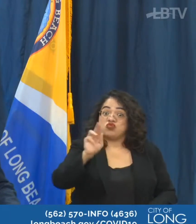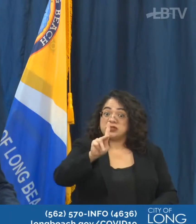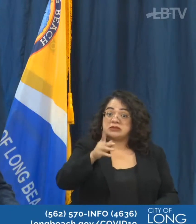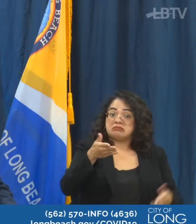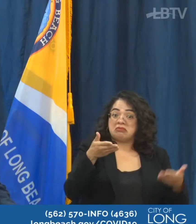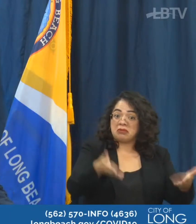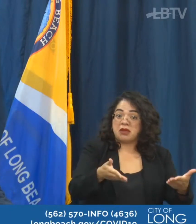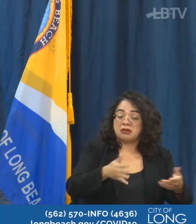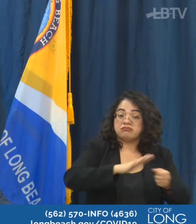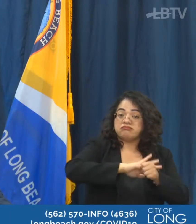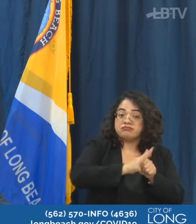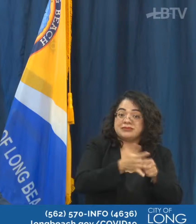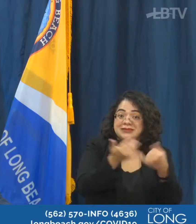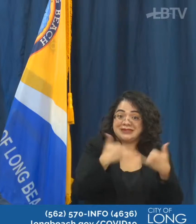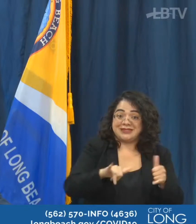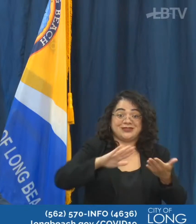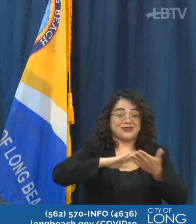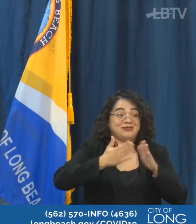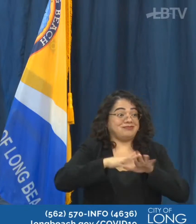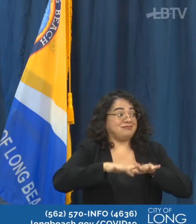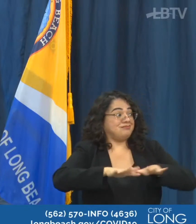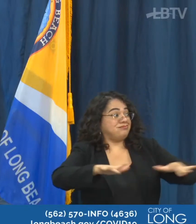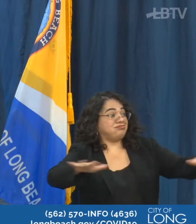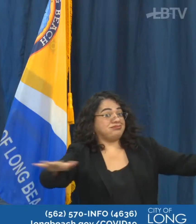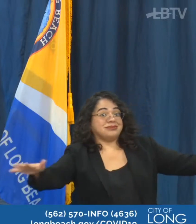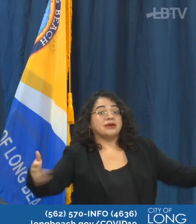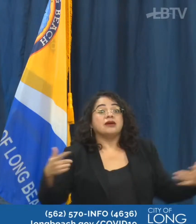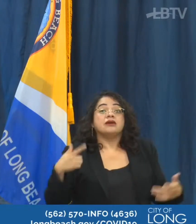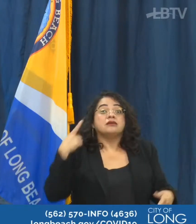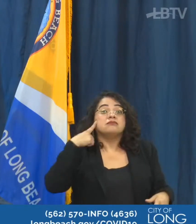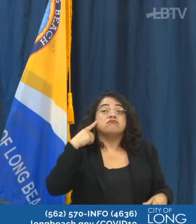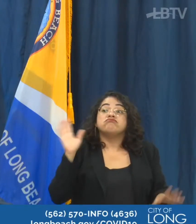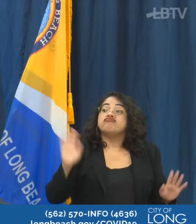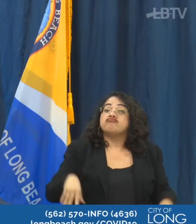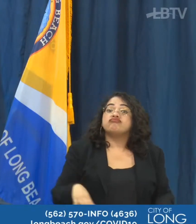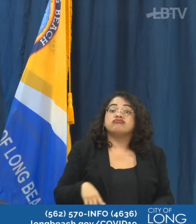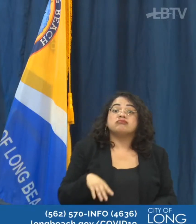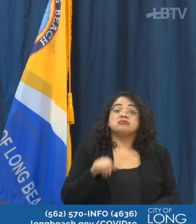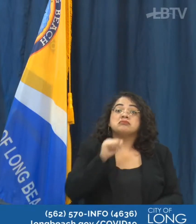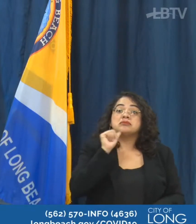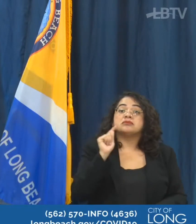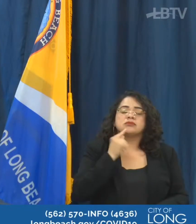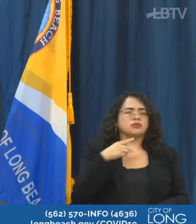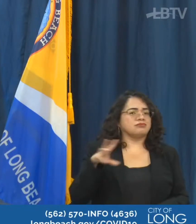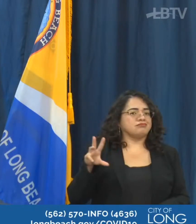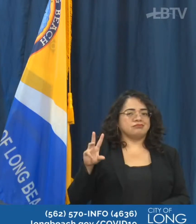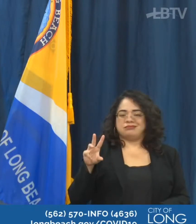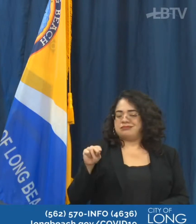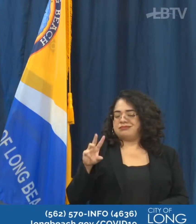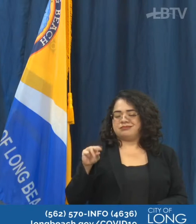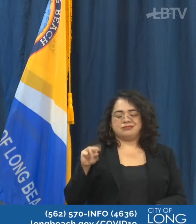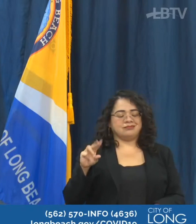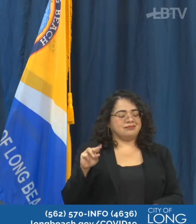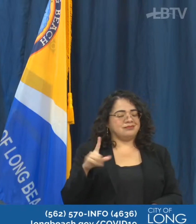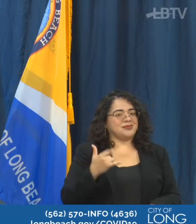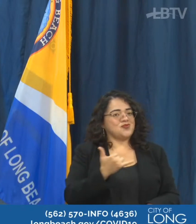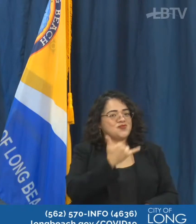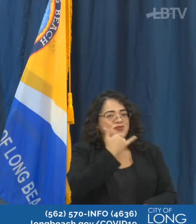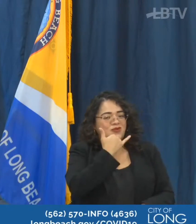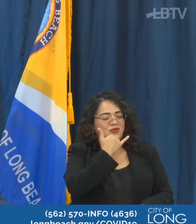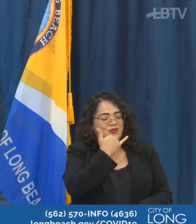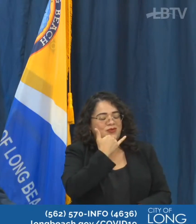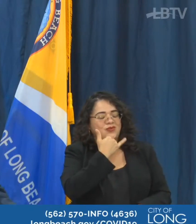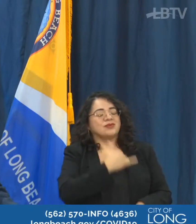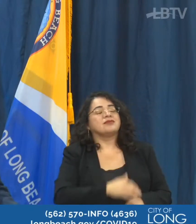okay. That's not to say that COVID-19 is still not serious and should not be taken seriously. But we are grateful that our hospitals